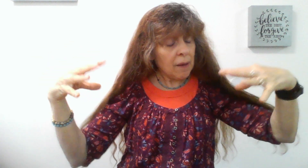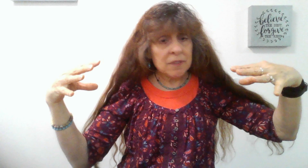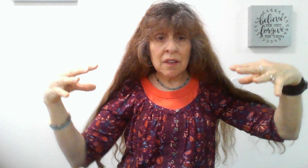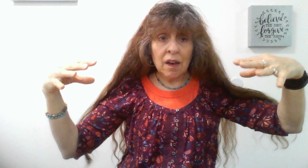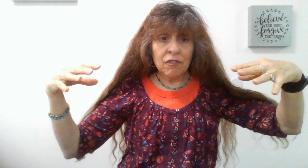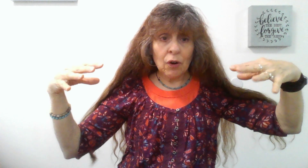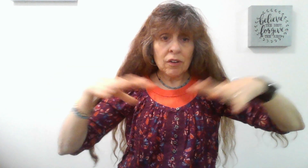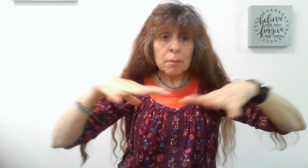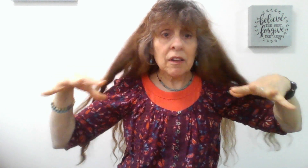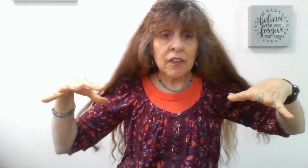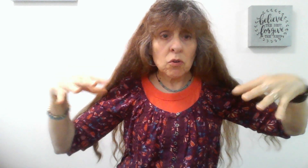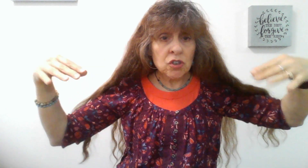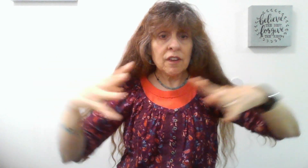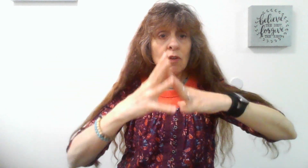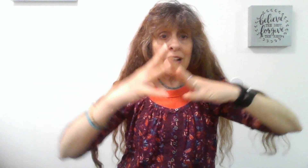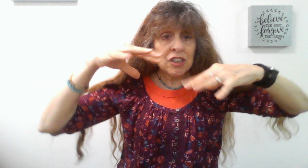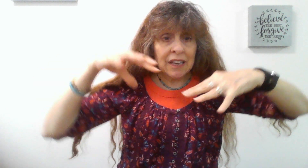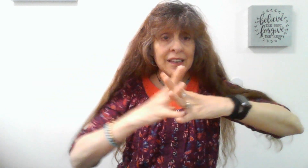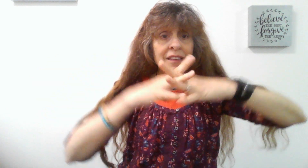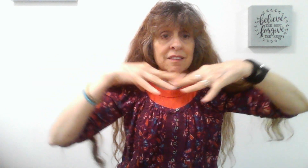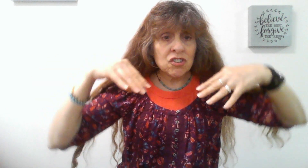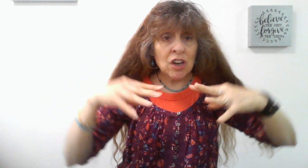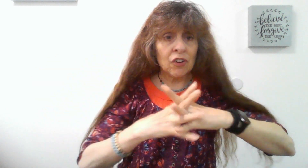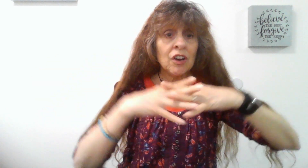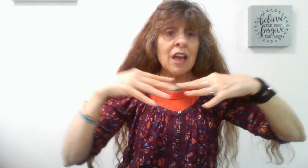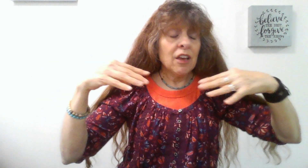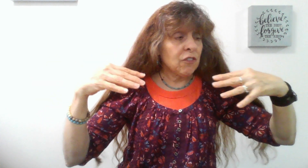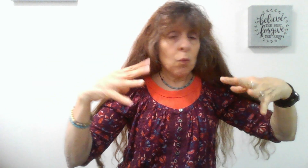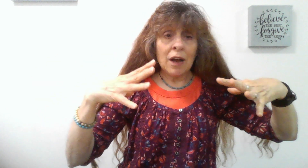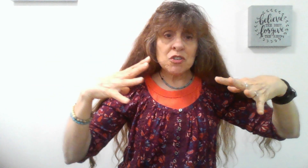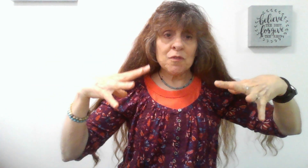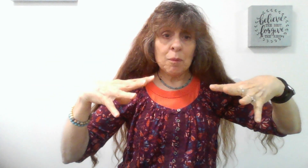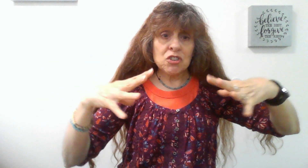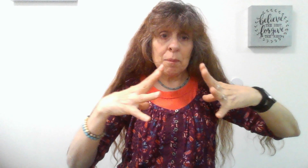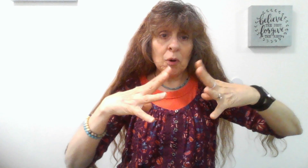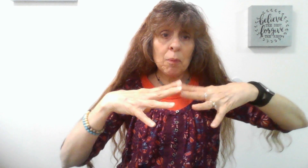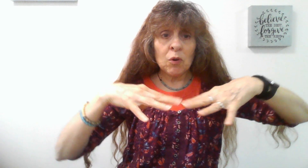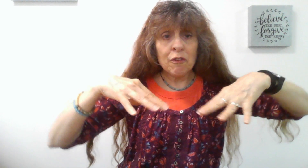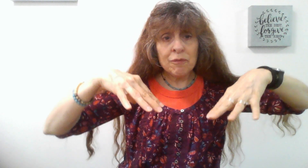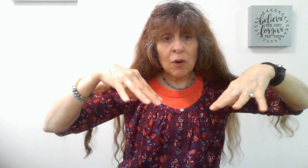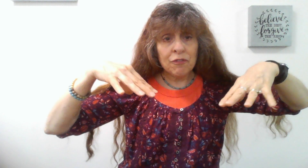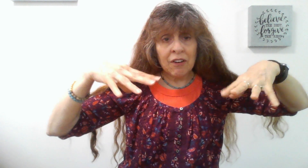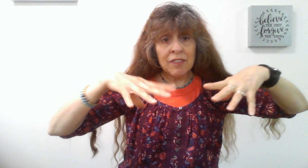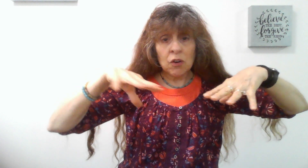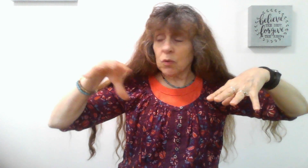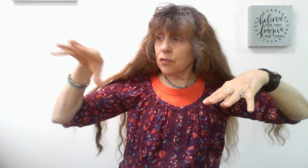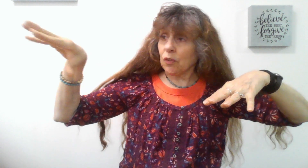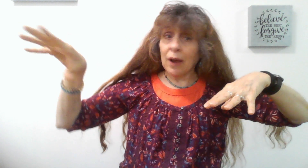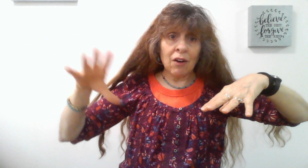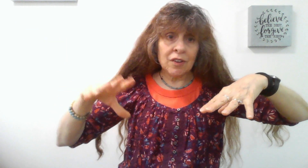if you're out in the middle of the ocean, they're crashing against each other. If you watch them from a ship or a boat or a ferry that goes further out